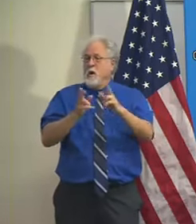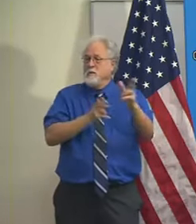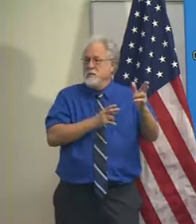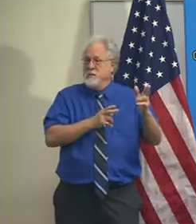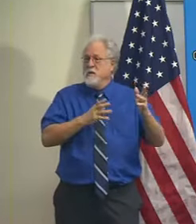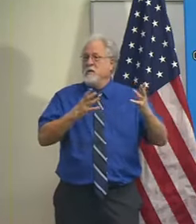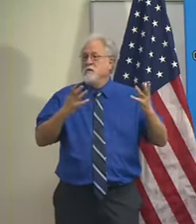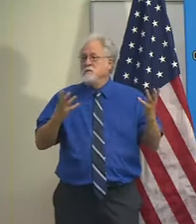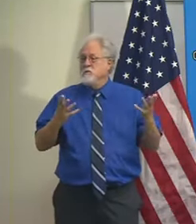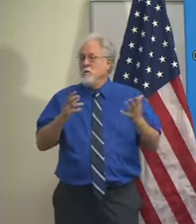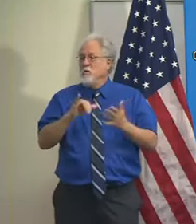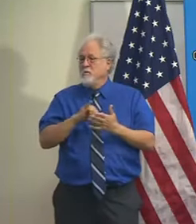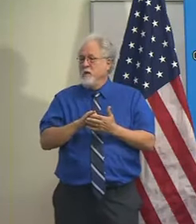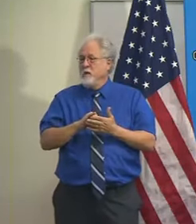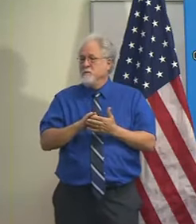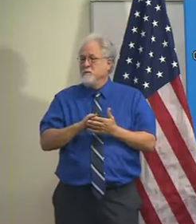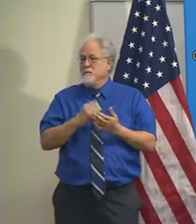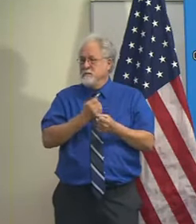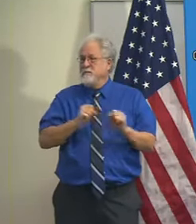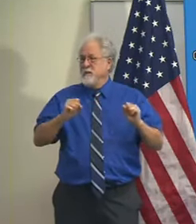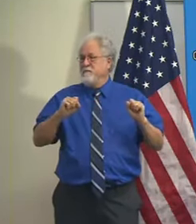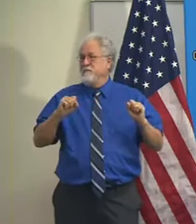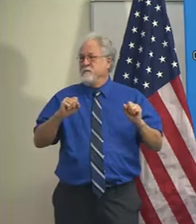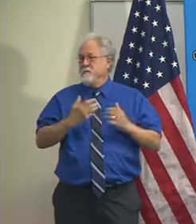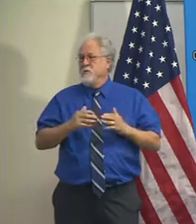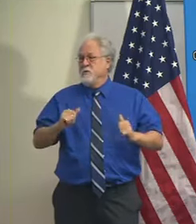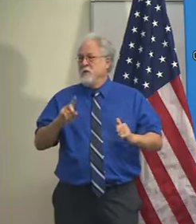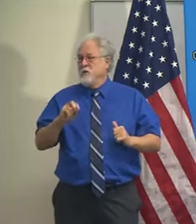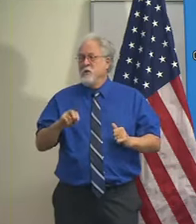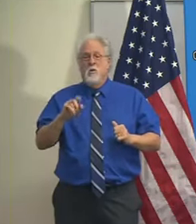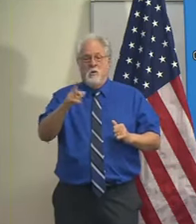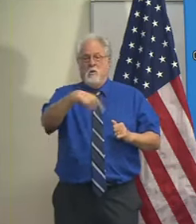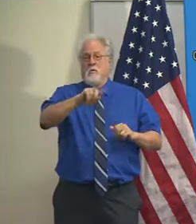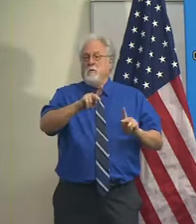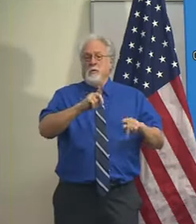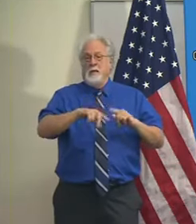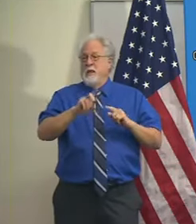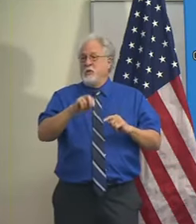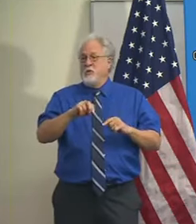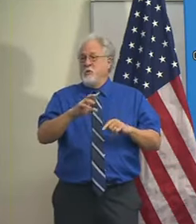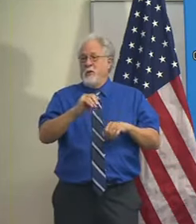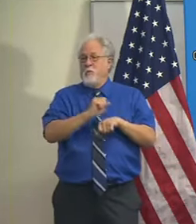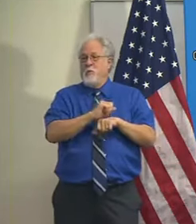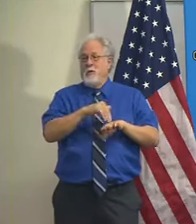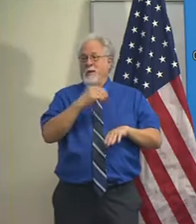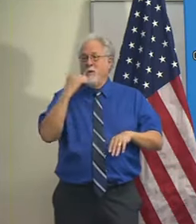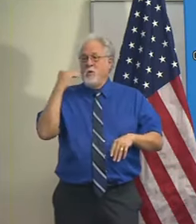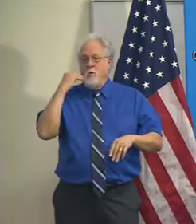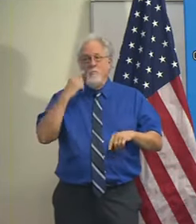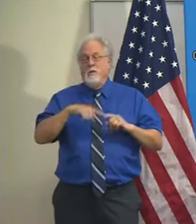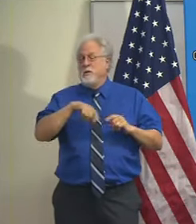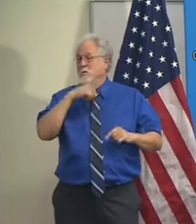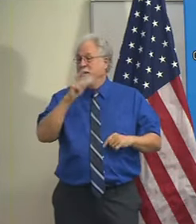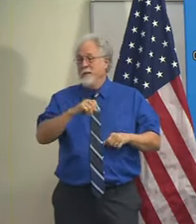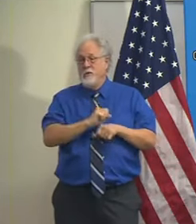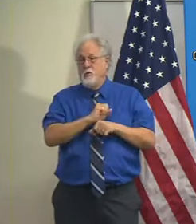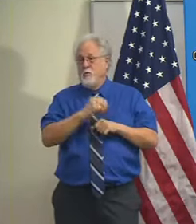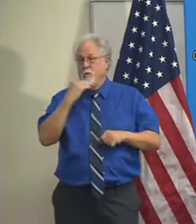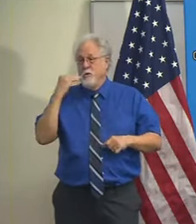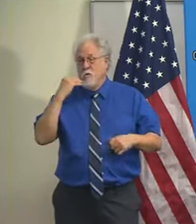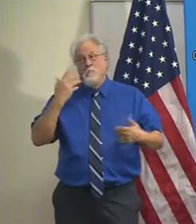that's one of the safest things that you can be doing. So those individuals obviously can't do that and work from home, but they also don't need to work from home,